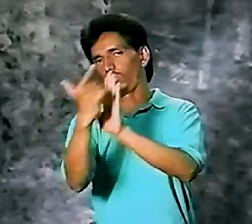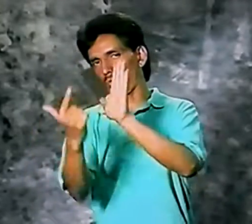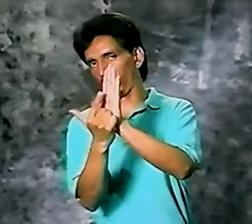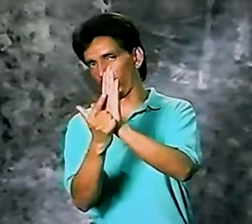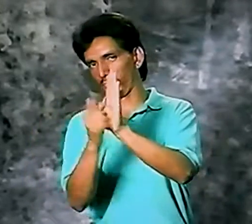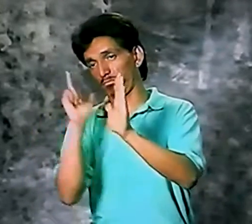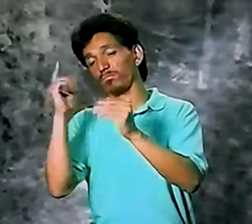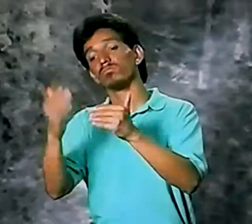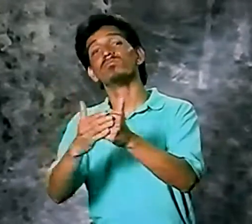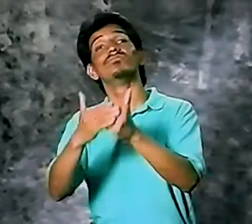law.